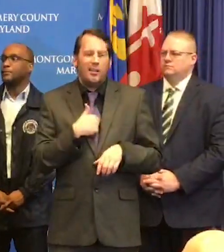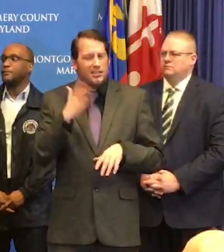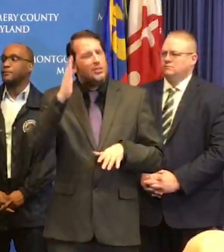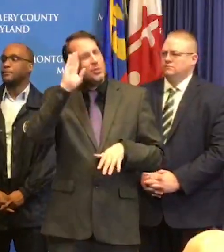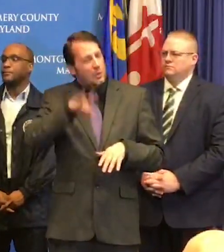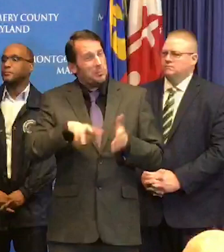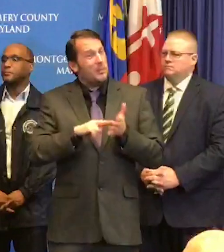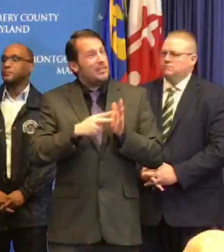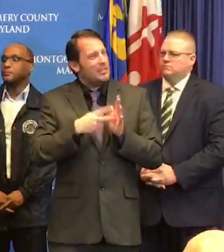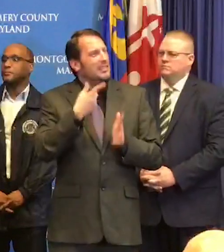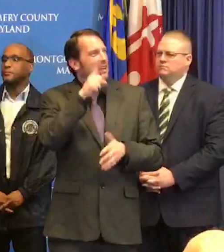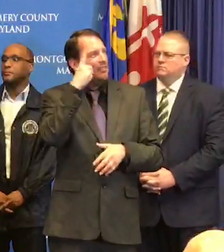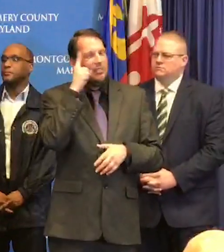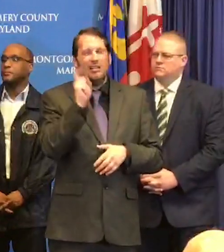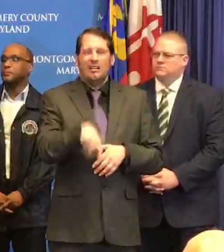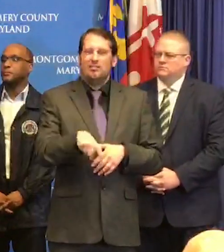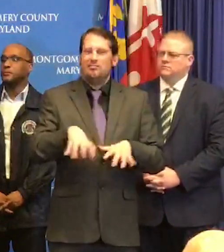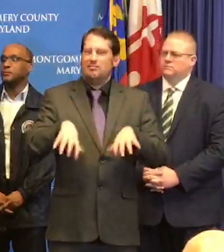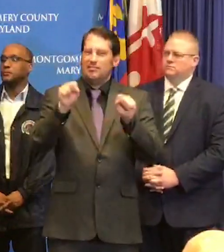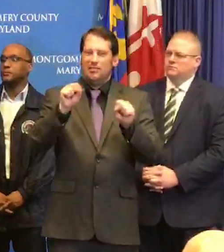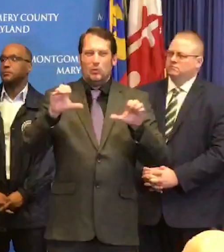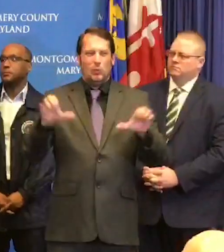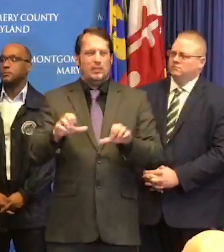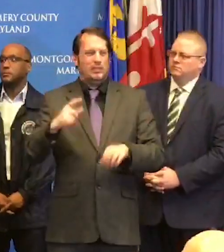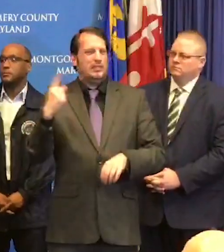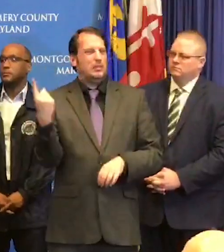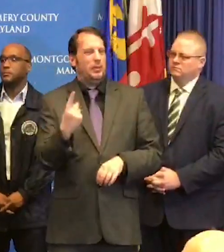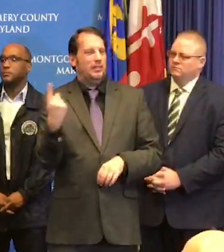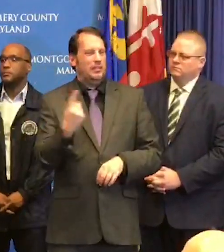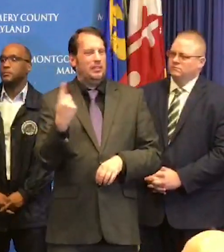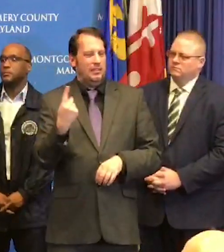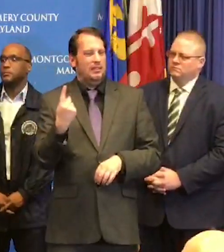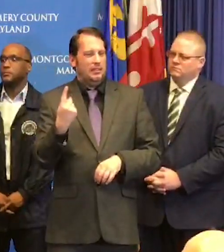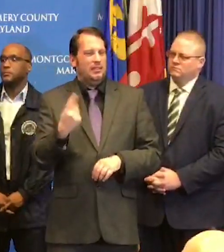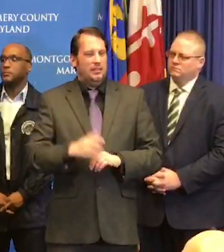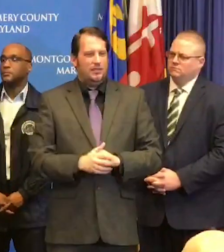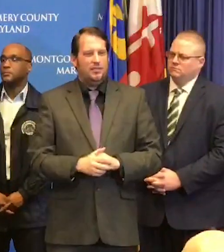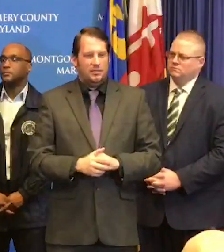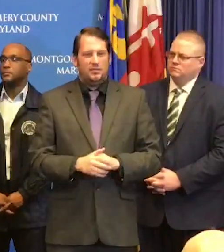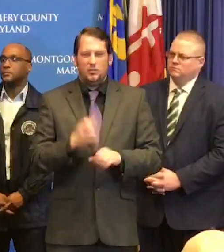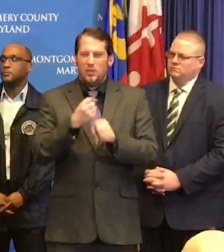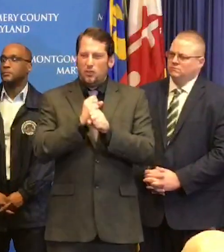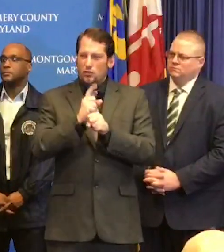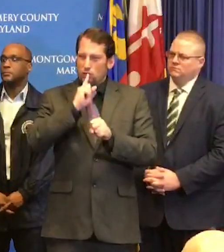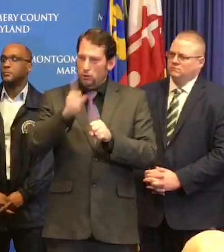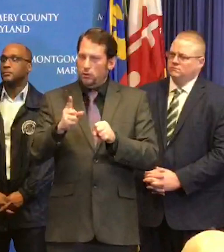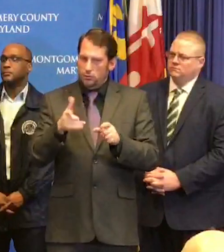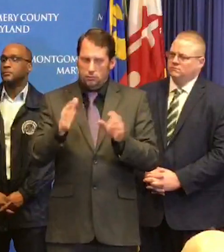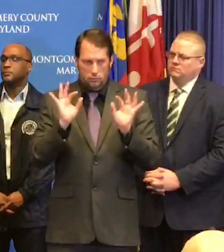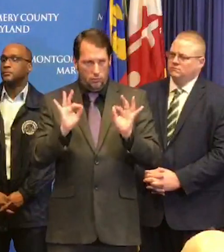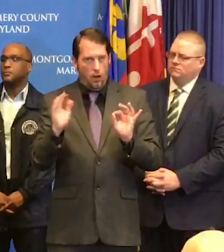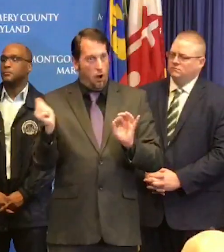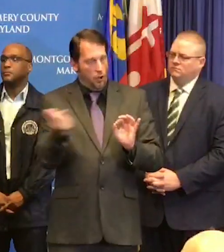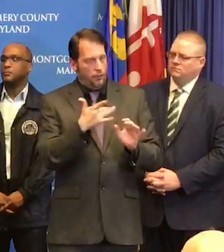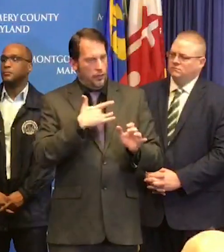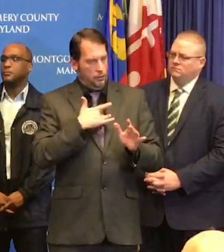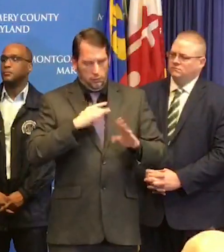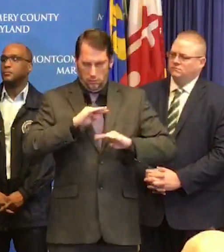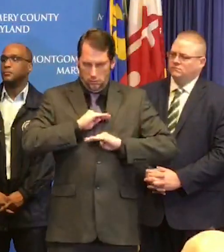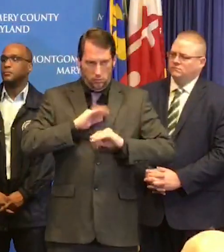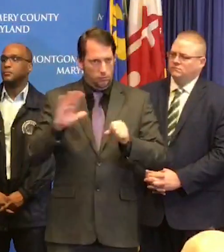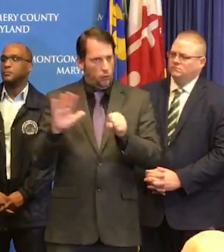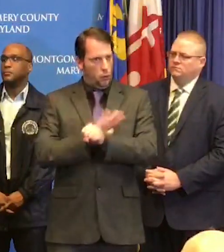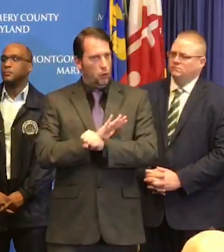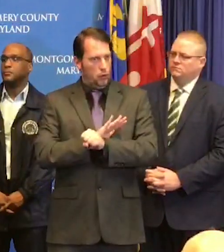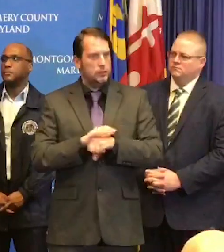that people are made whole. We're asking people to do this, you know, for the good of everyone, and we think that, you know, the federal